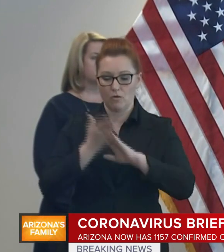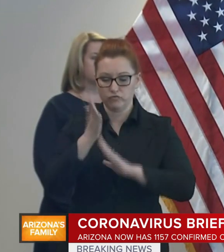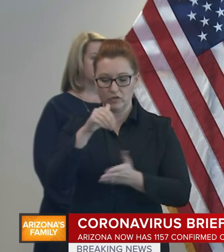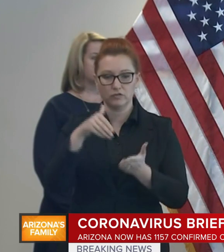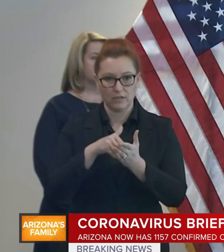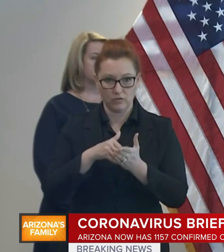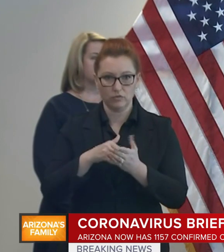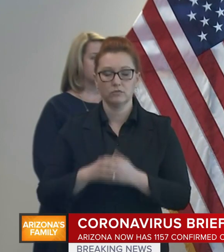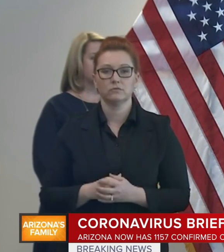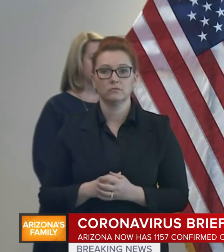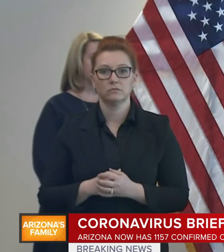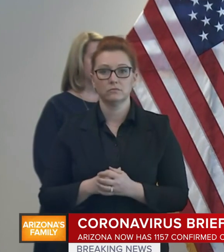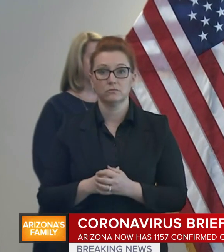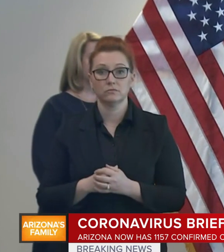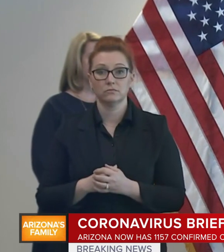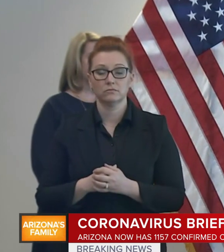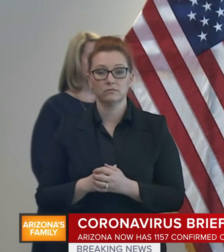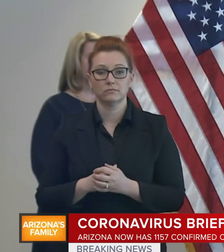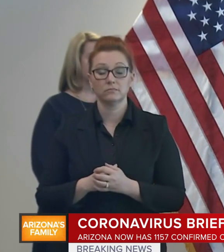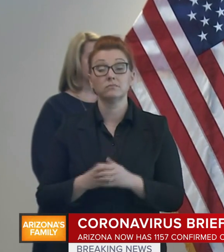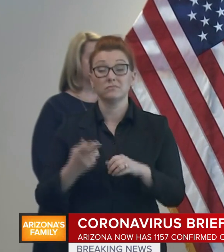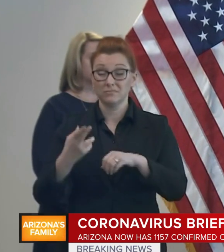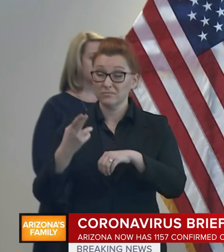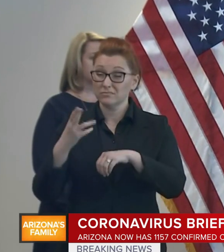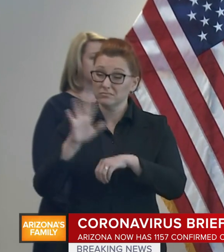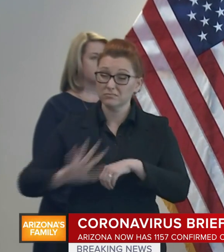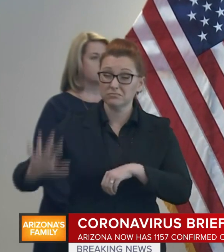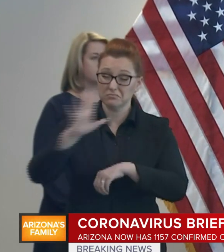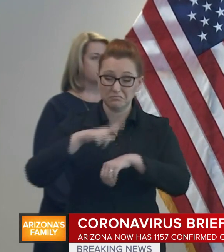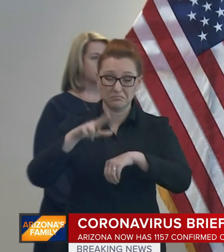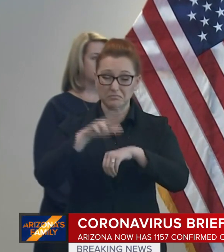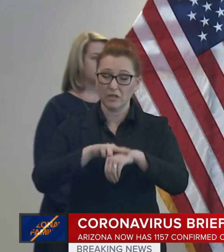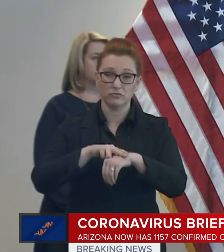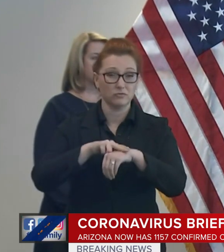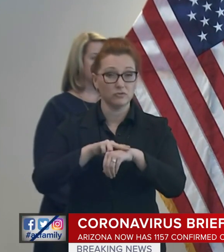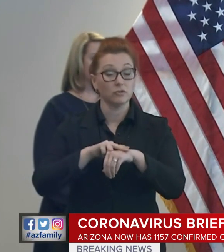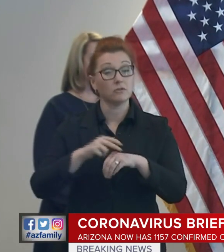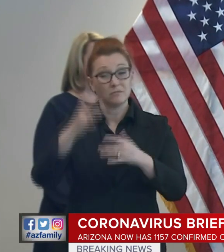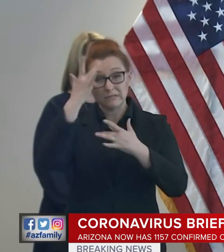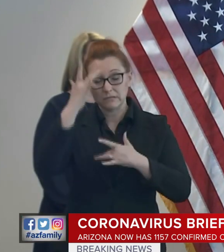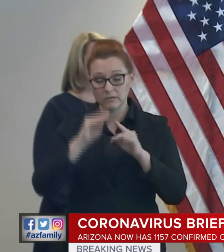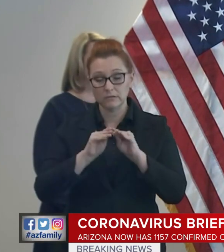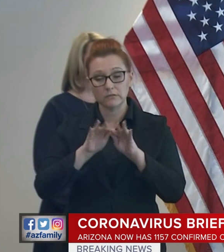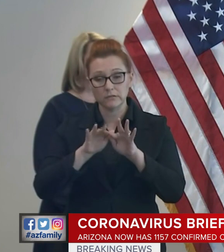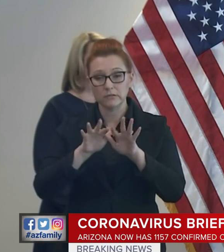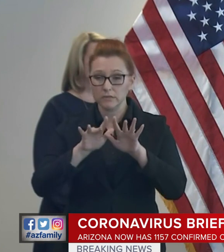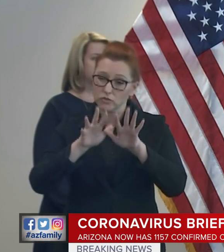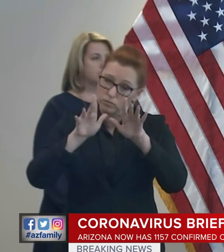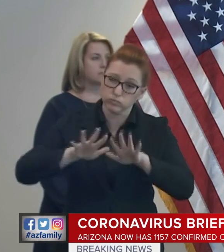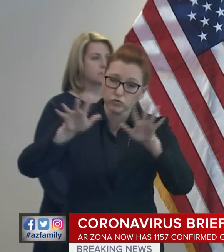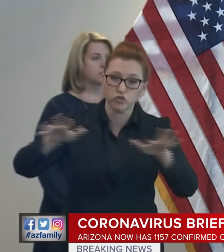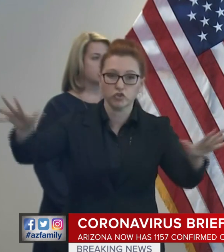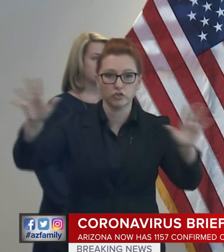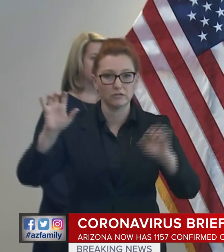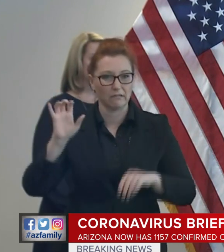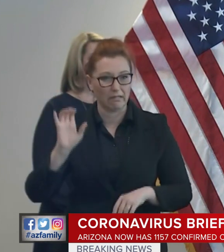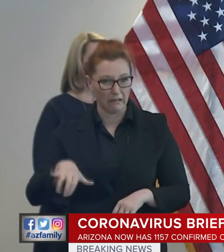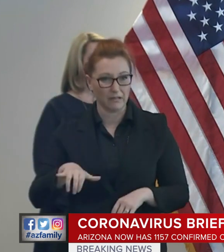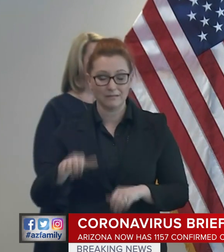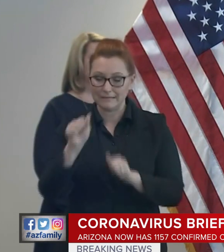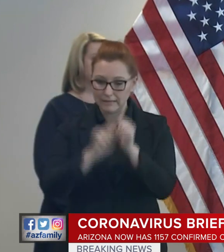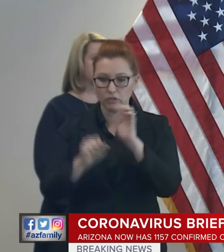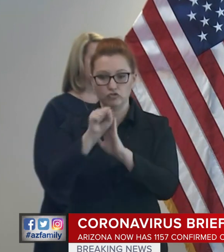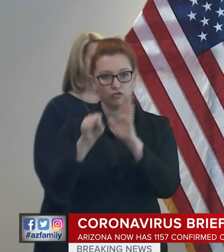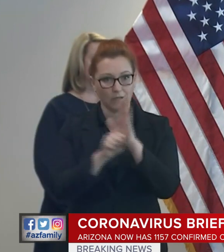Nationwide, we've seen the spread surge. No state has been exempted from this outbreak. On March 2nd,